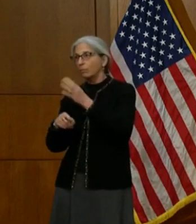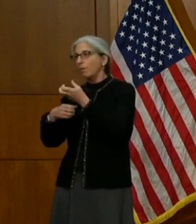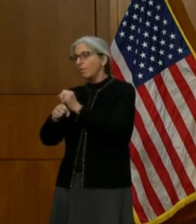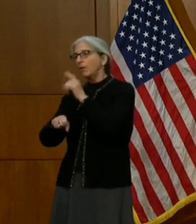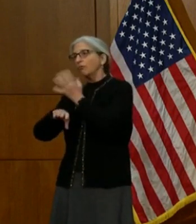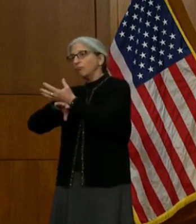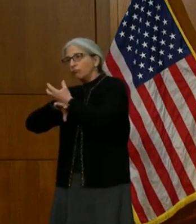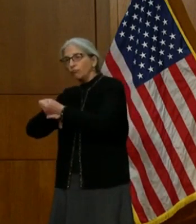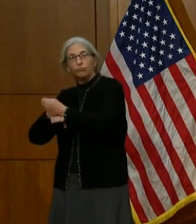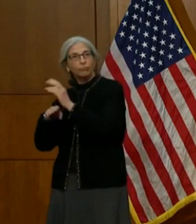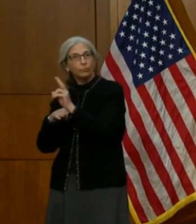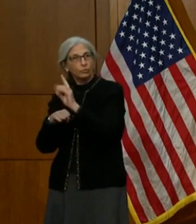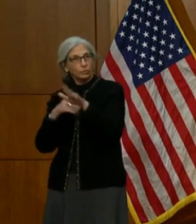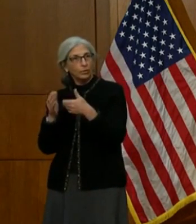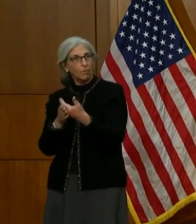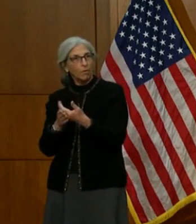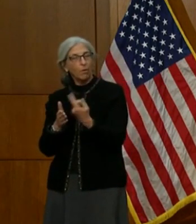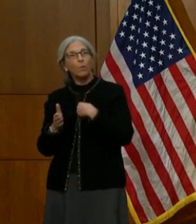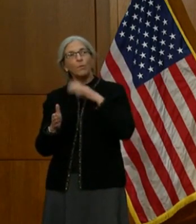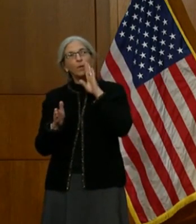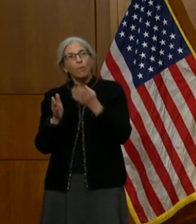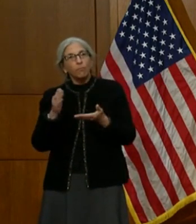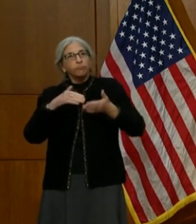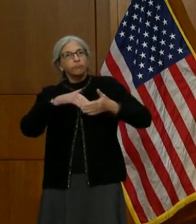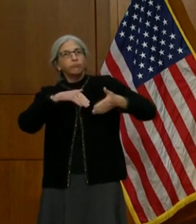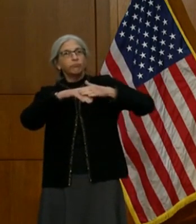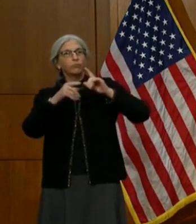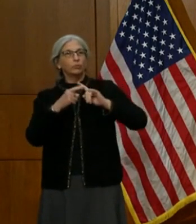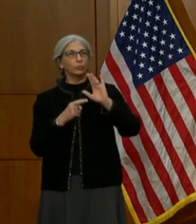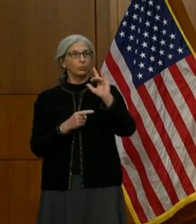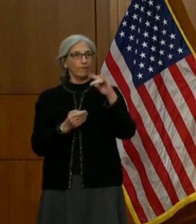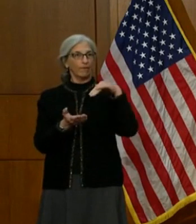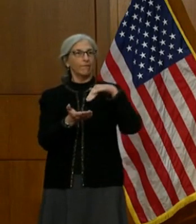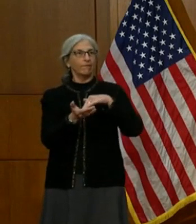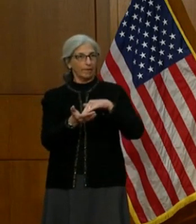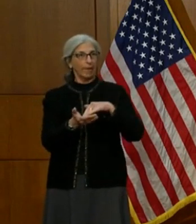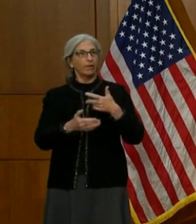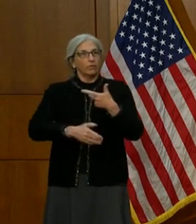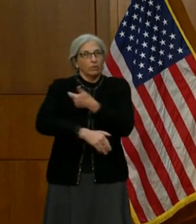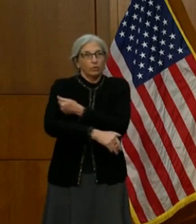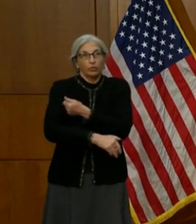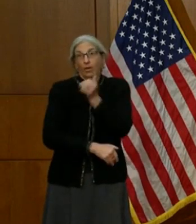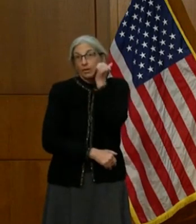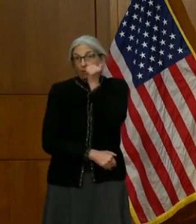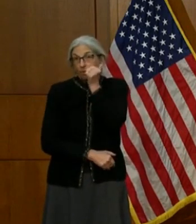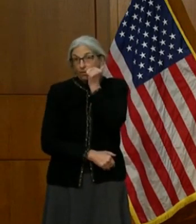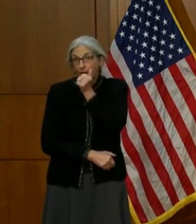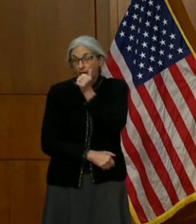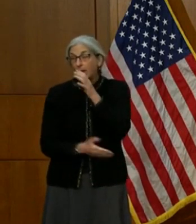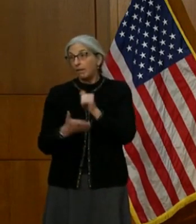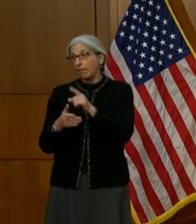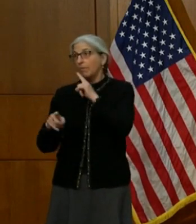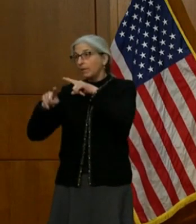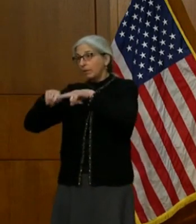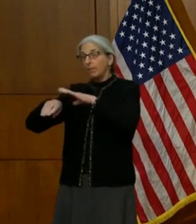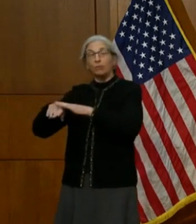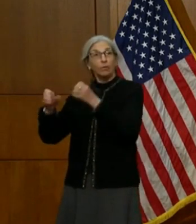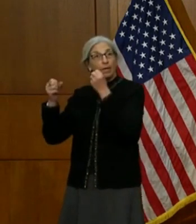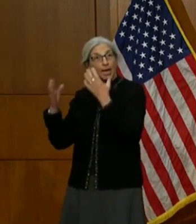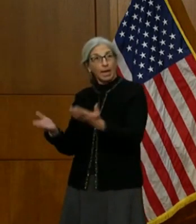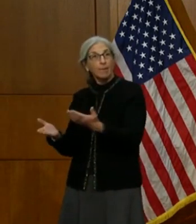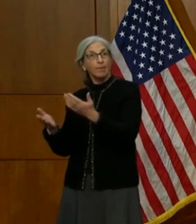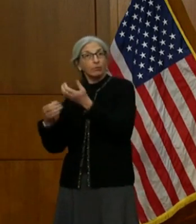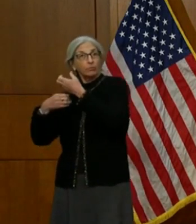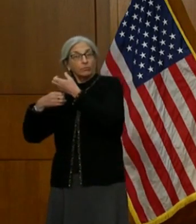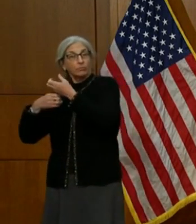We're going to ramp up to 25,000. That's certainly our first goal. And by the way, that's supply dependent. That's one of the